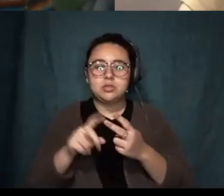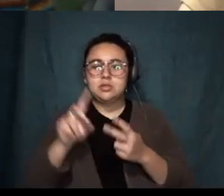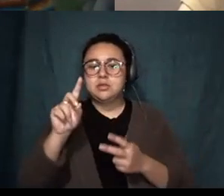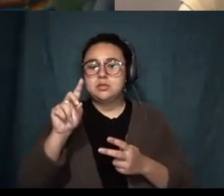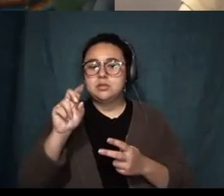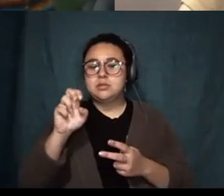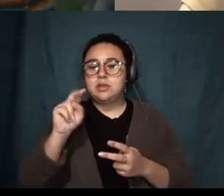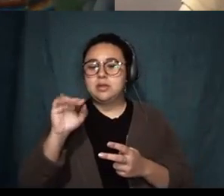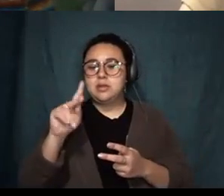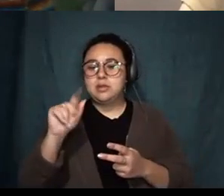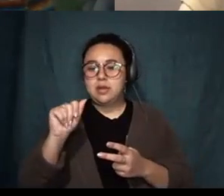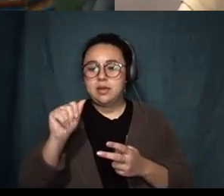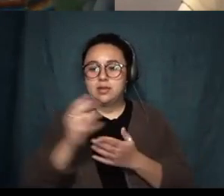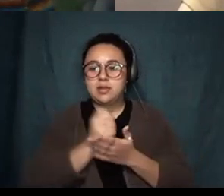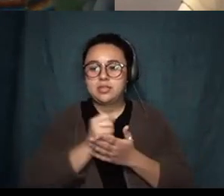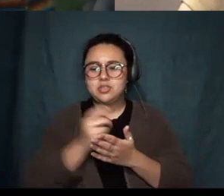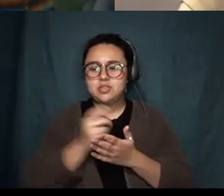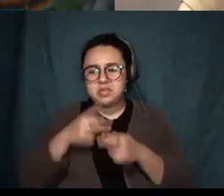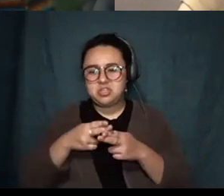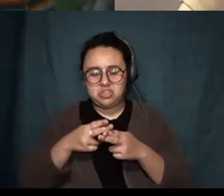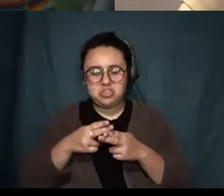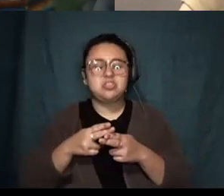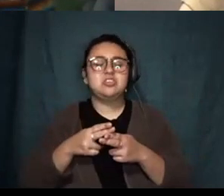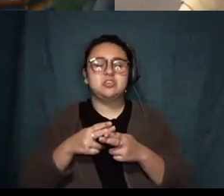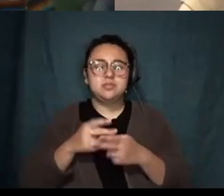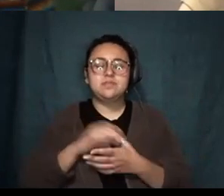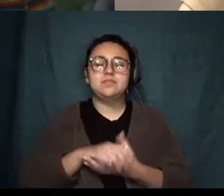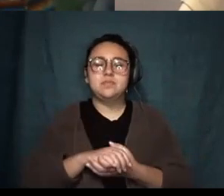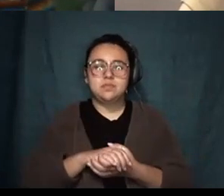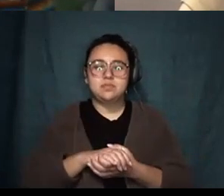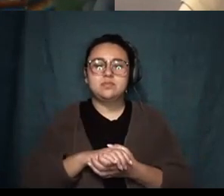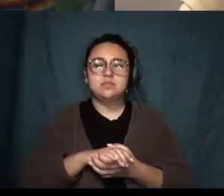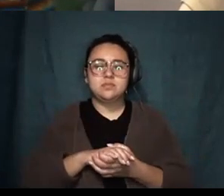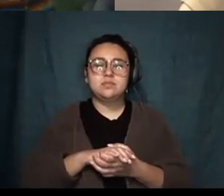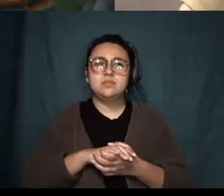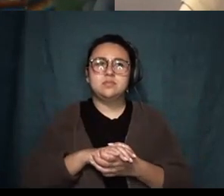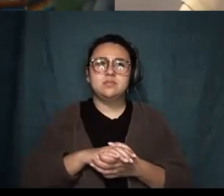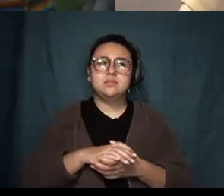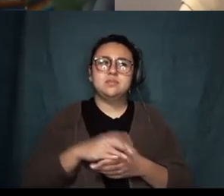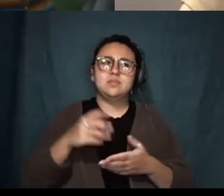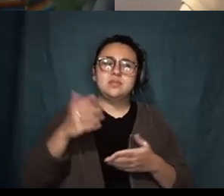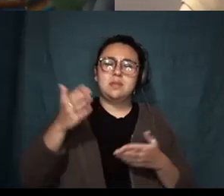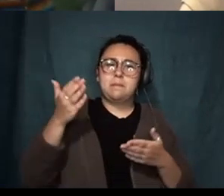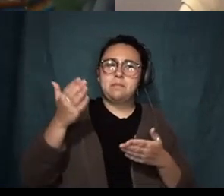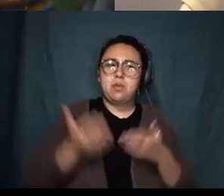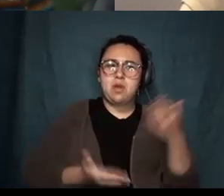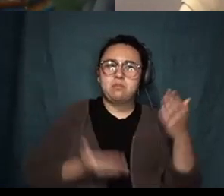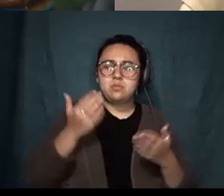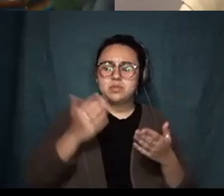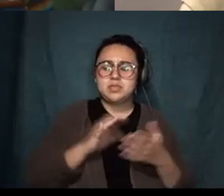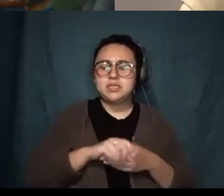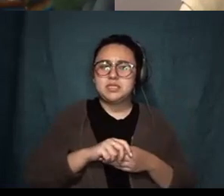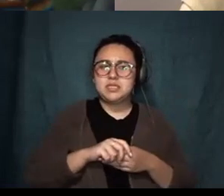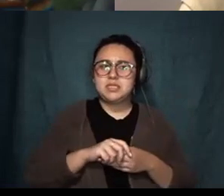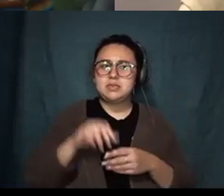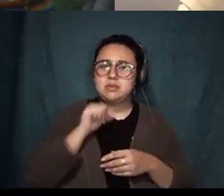actually that you already mentioned um and there's probably I'm I'm actually probably not